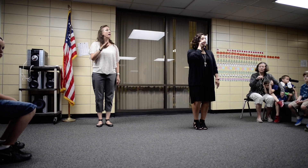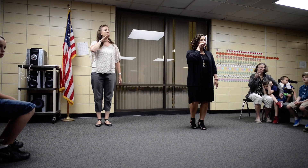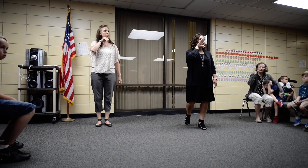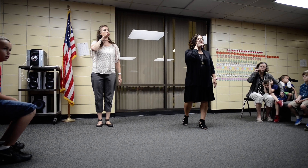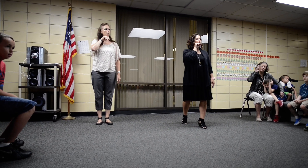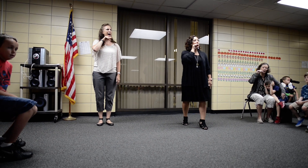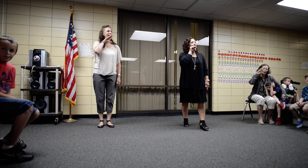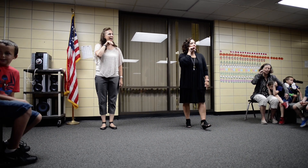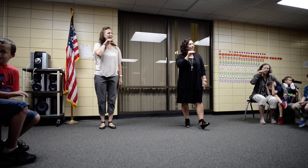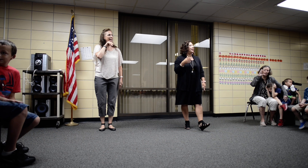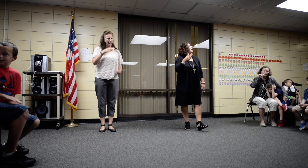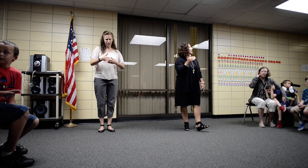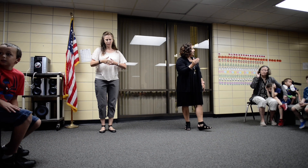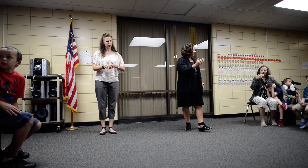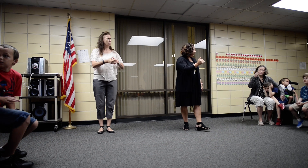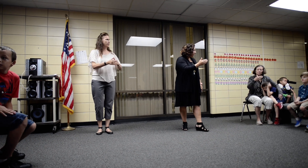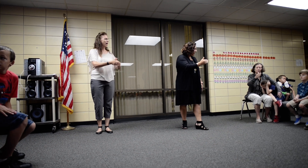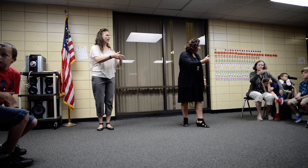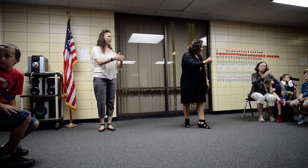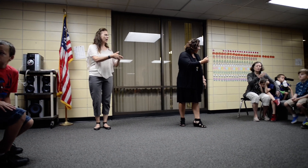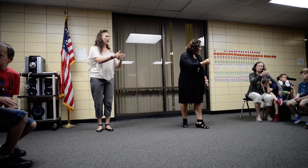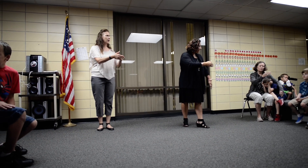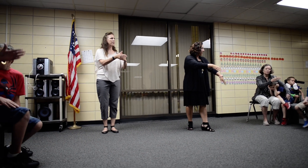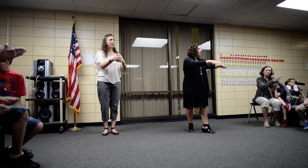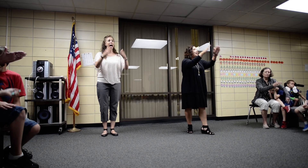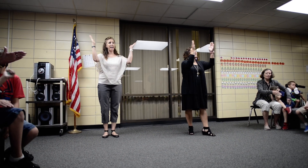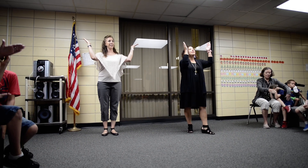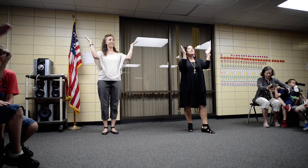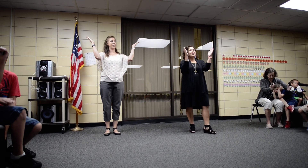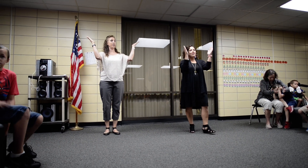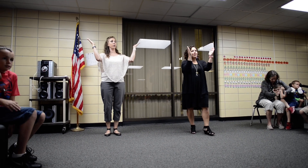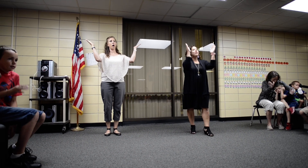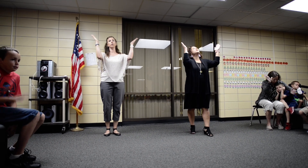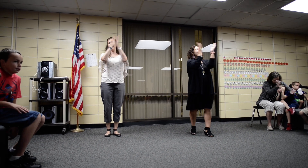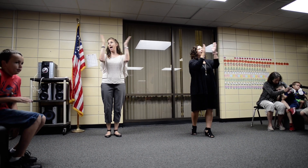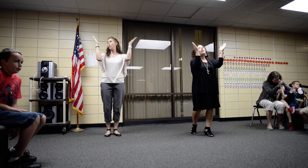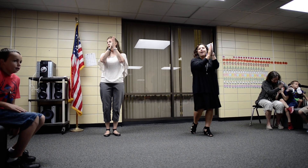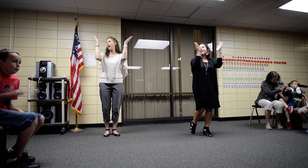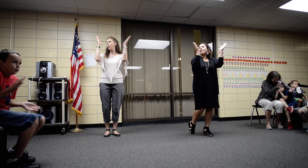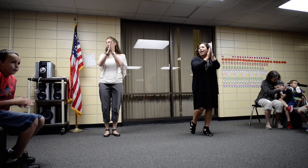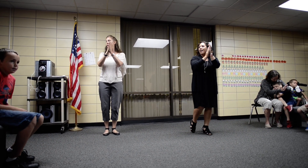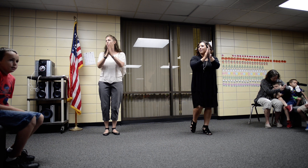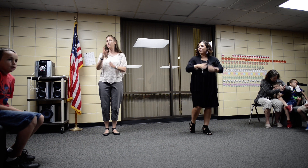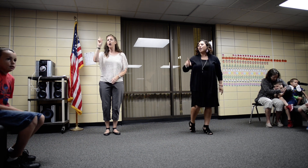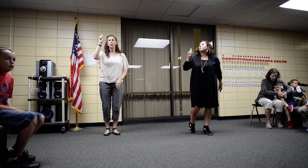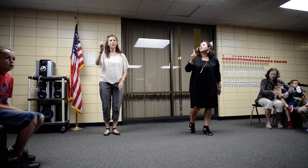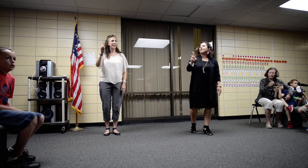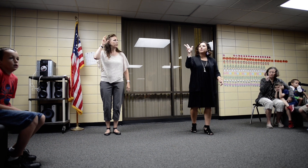Dog say quack, duck go blow, and the seal goes ow, ow, ow. But there's